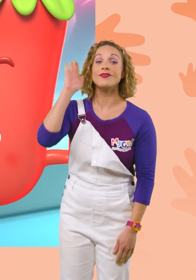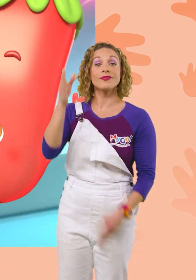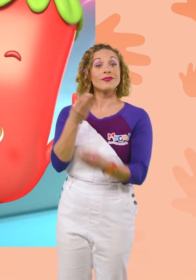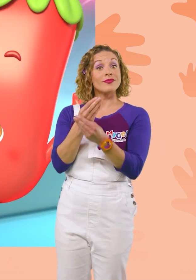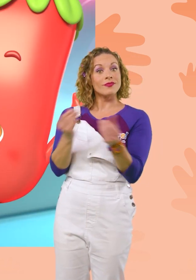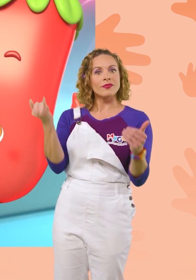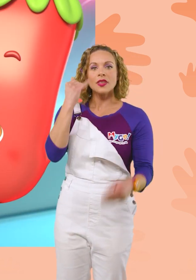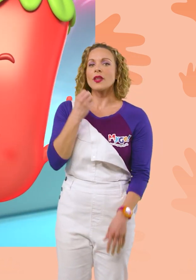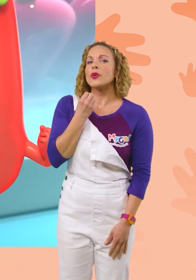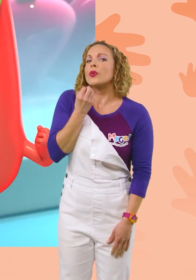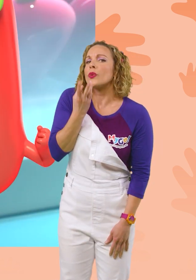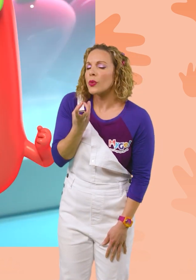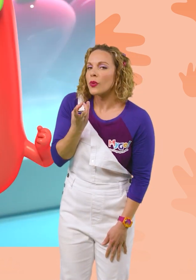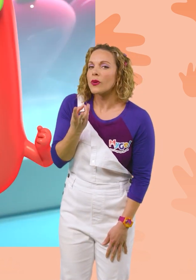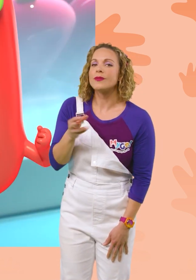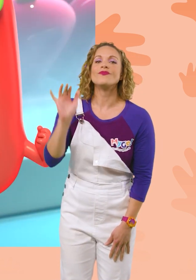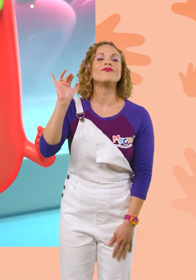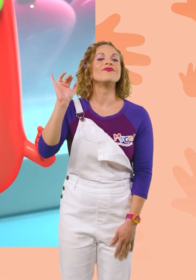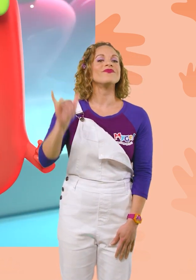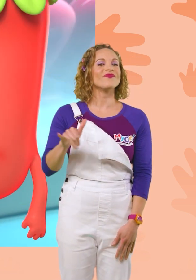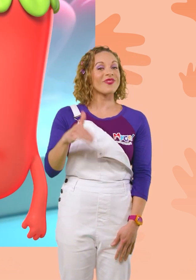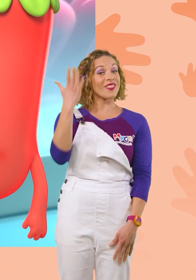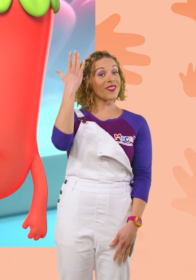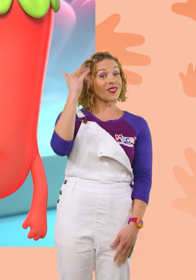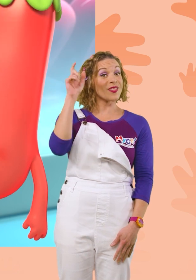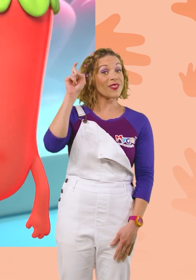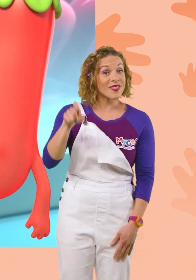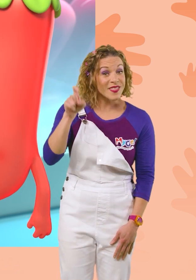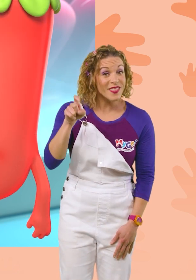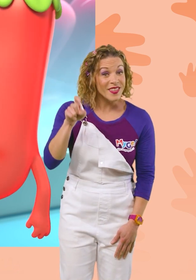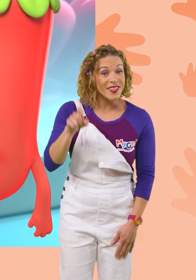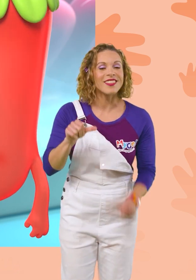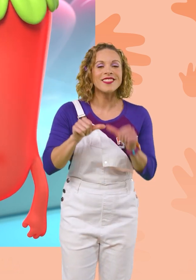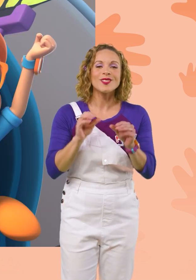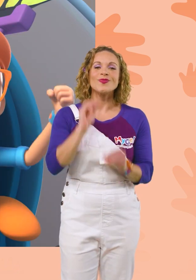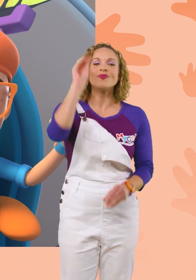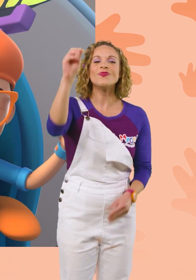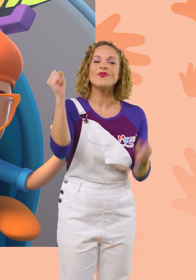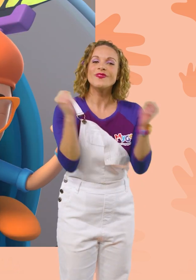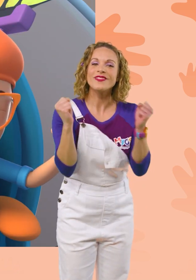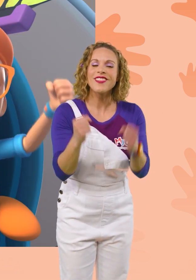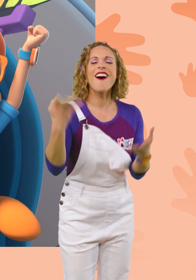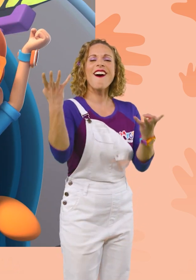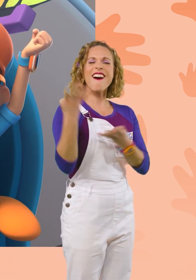will melt if they get too warm! That's why we keep them in the freezer! Upload answer tabs!